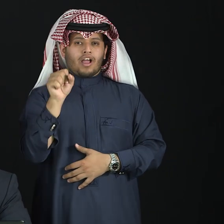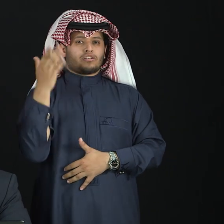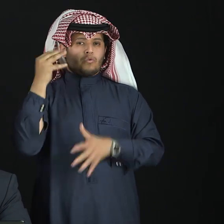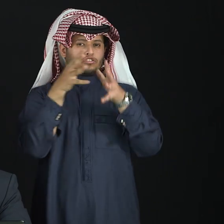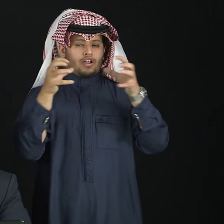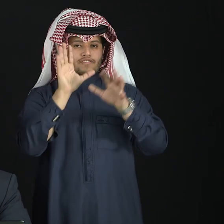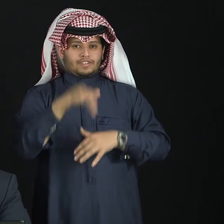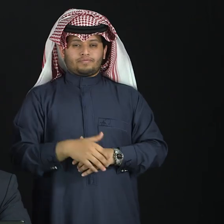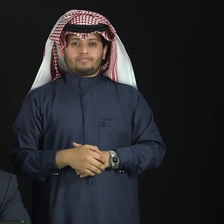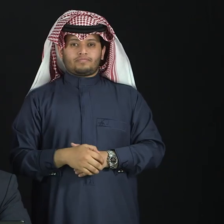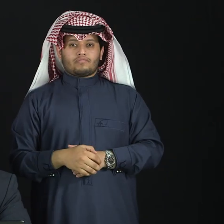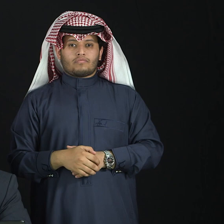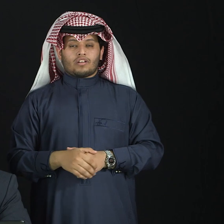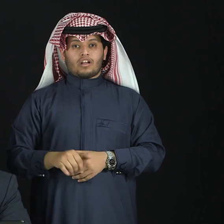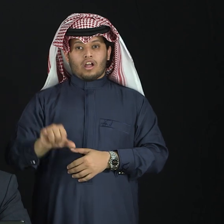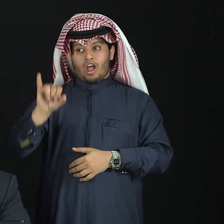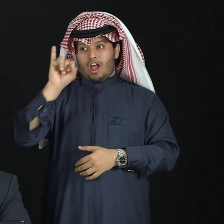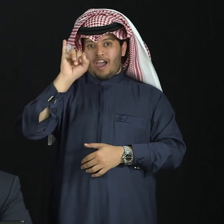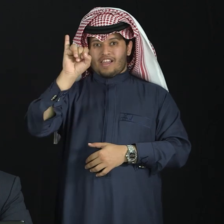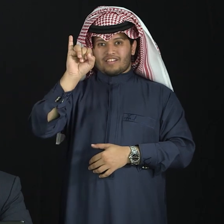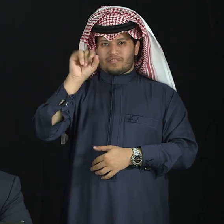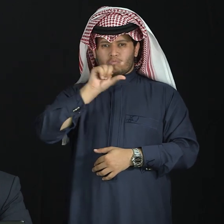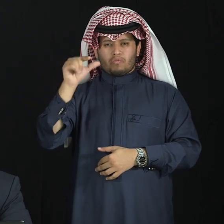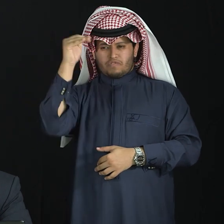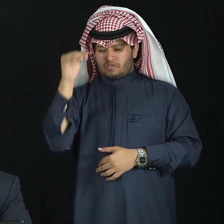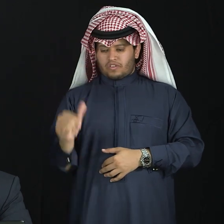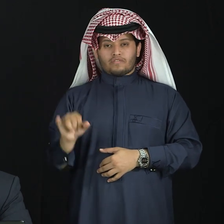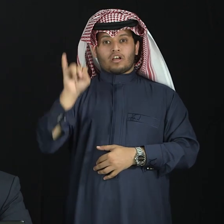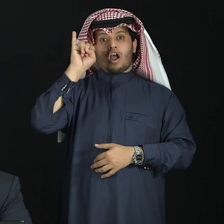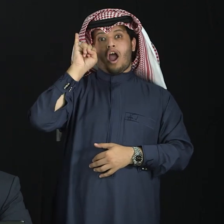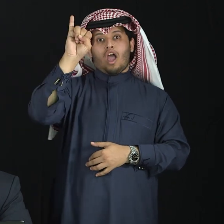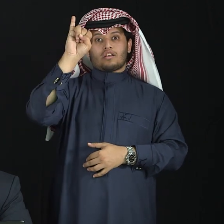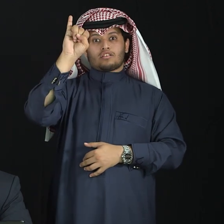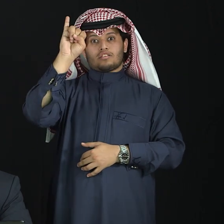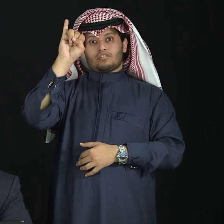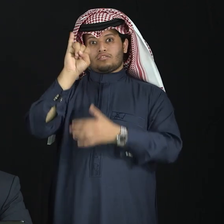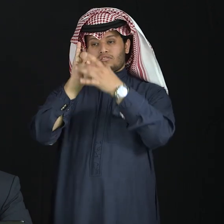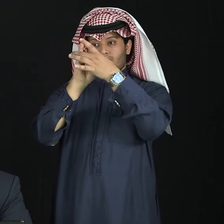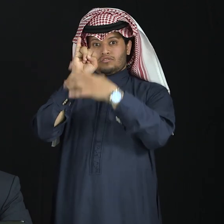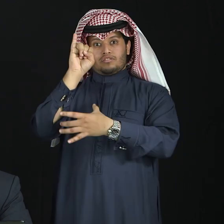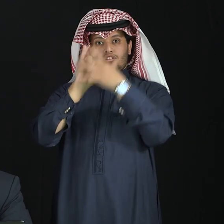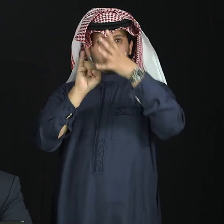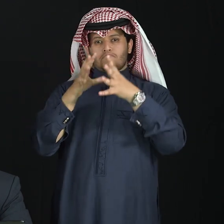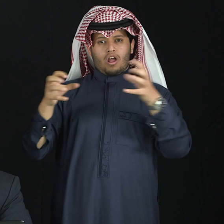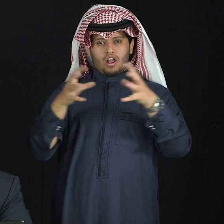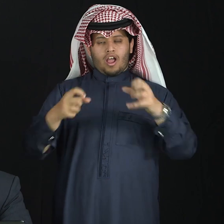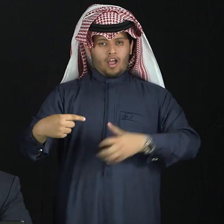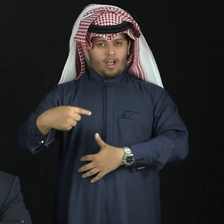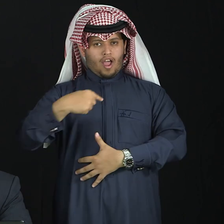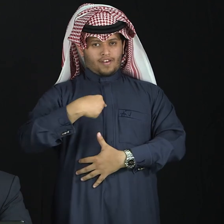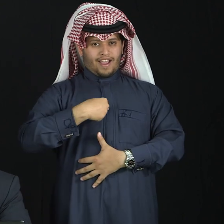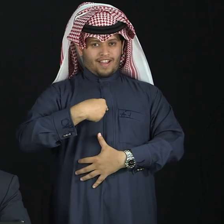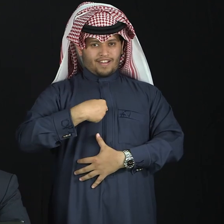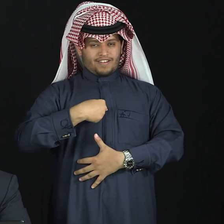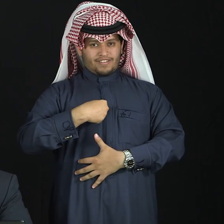is not that difficult for the students to understand. Let me just remind you of